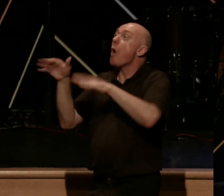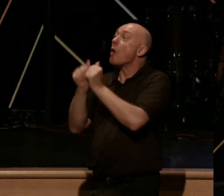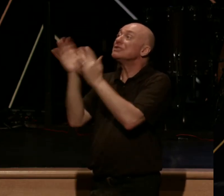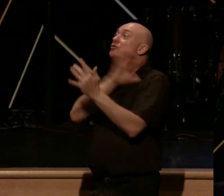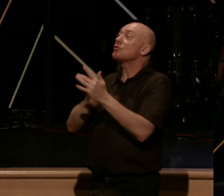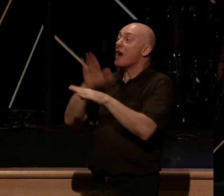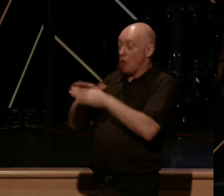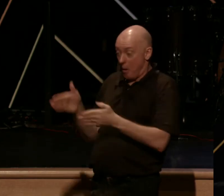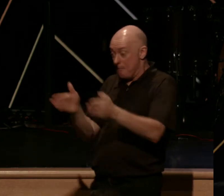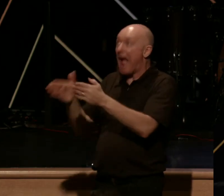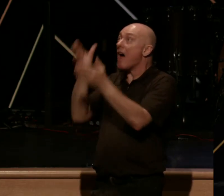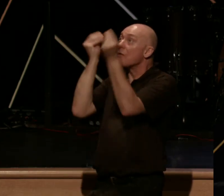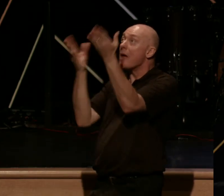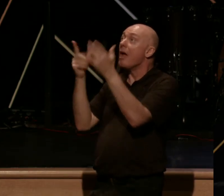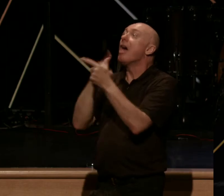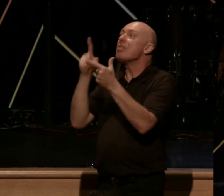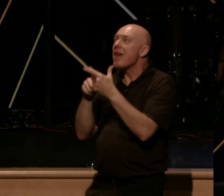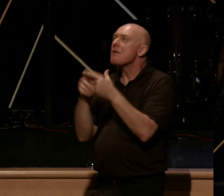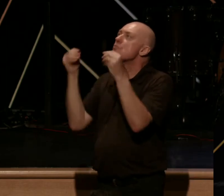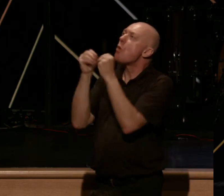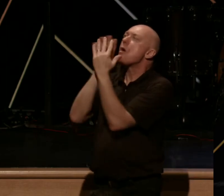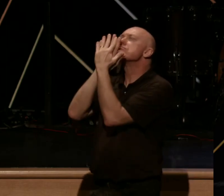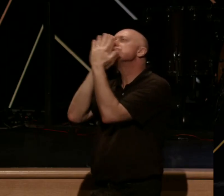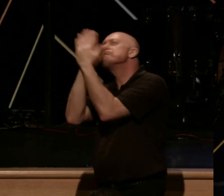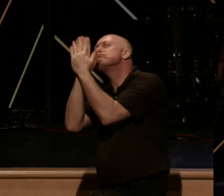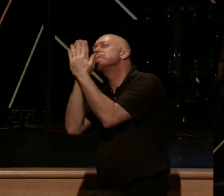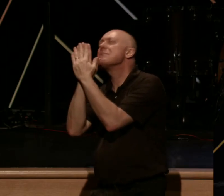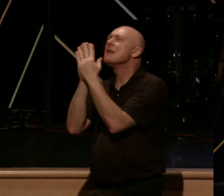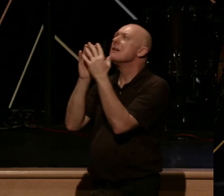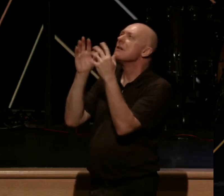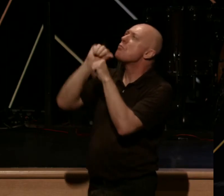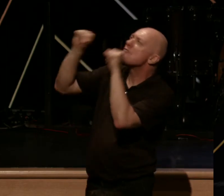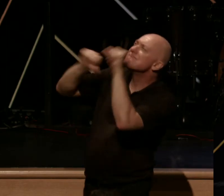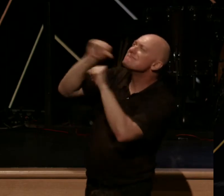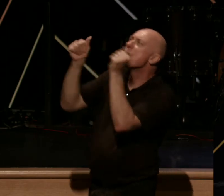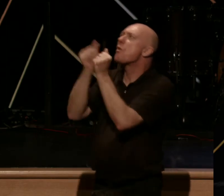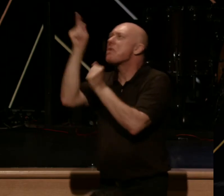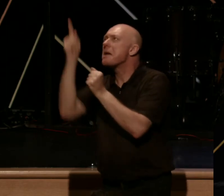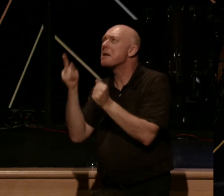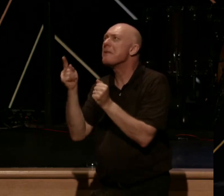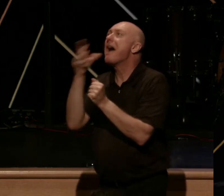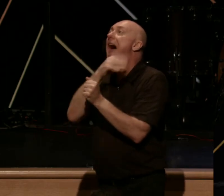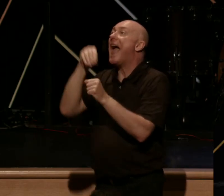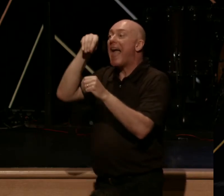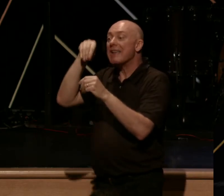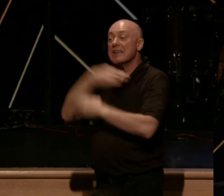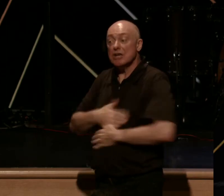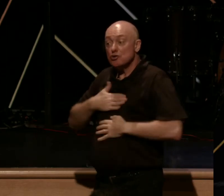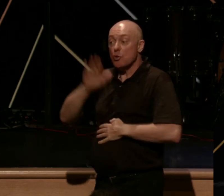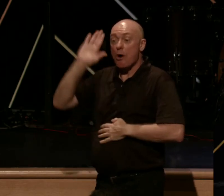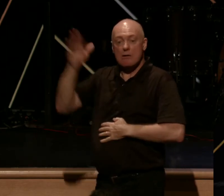path of obedience, the more we will have communion and intimacy and fellowship with him and enjoy his love.